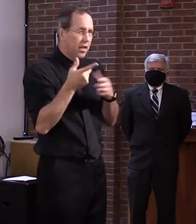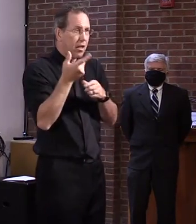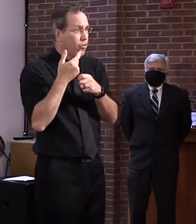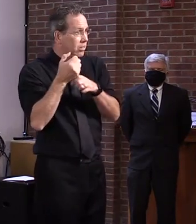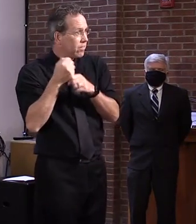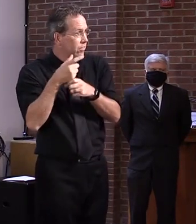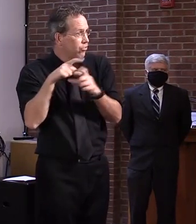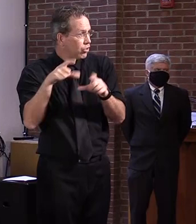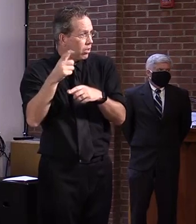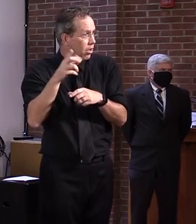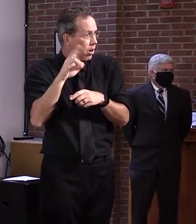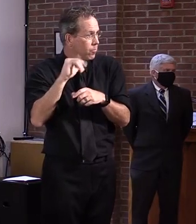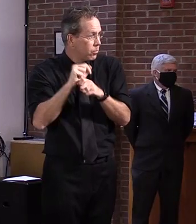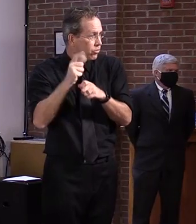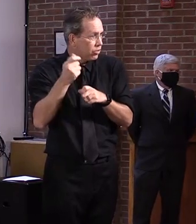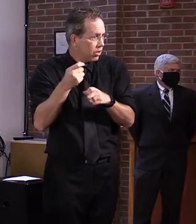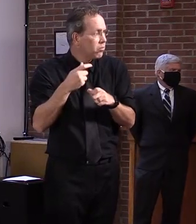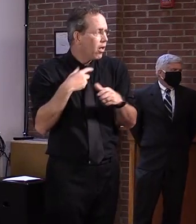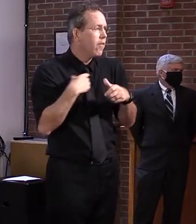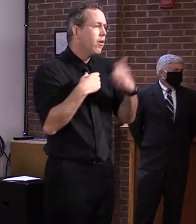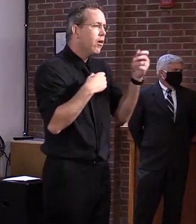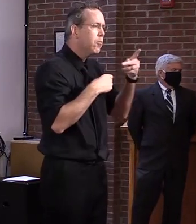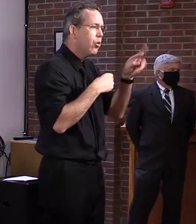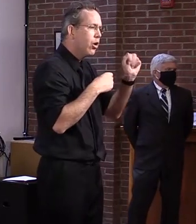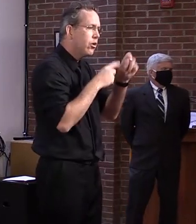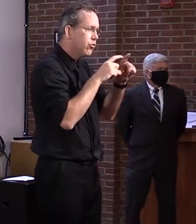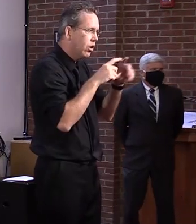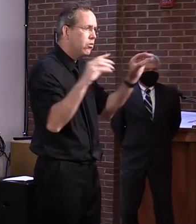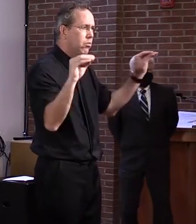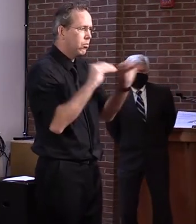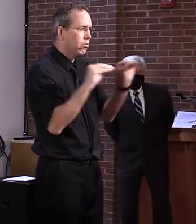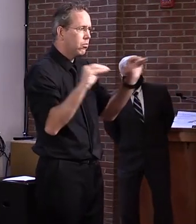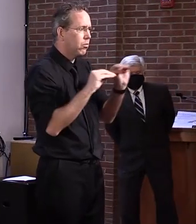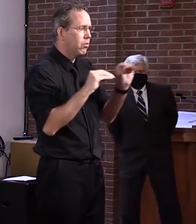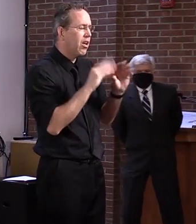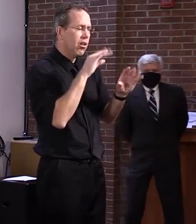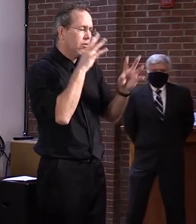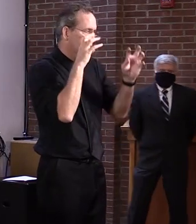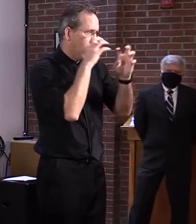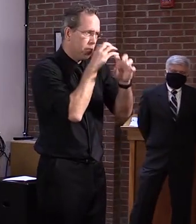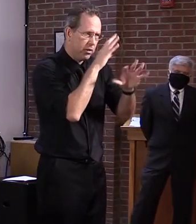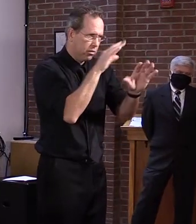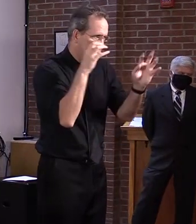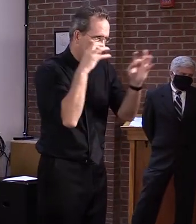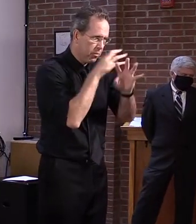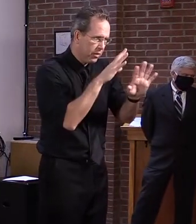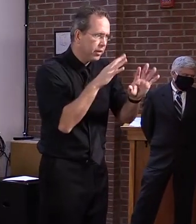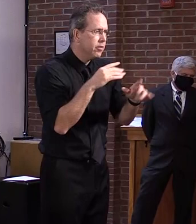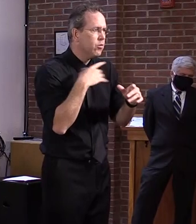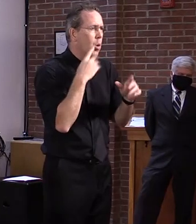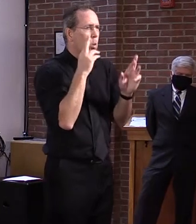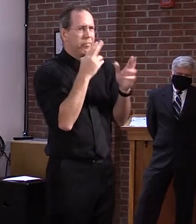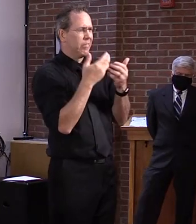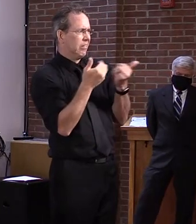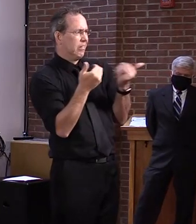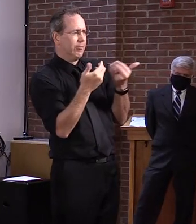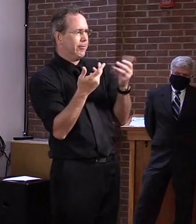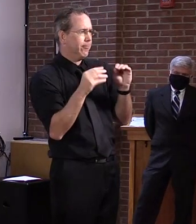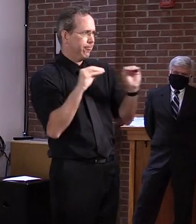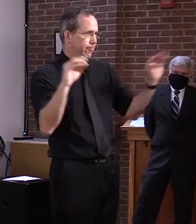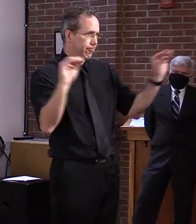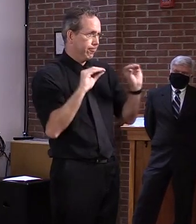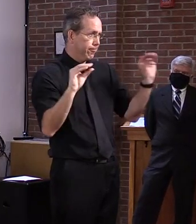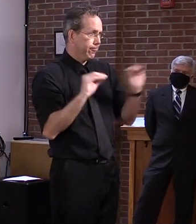receive a totally separate check for the $300. Okay. And, and, uh, the last thing, if the legislature were to say